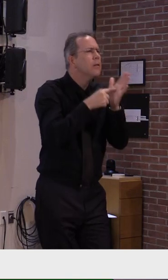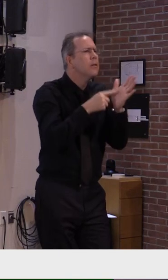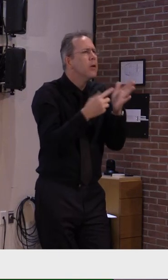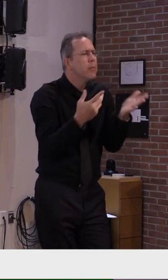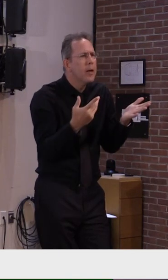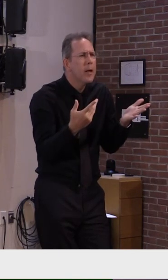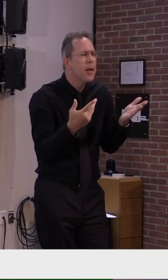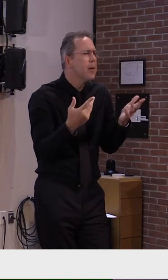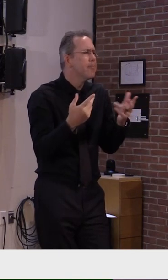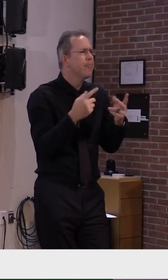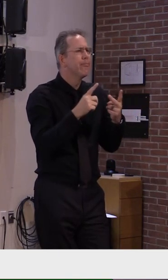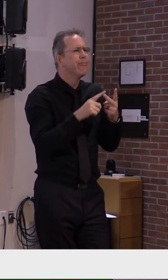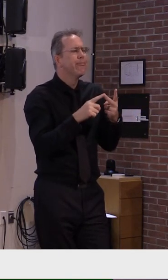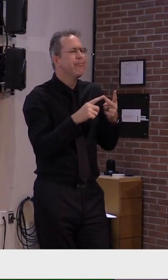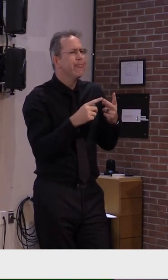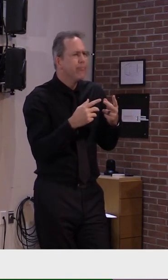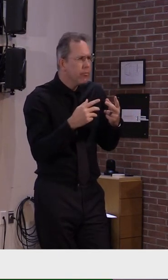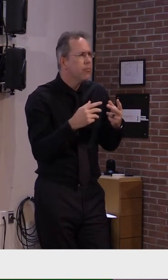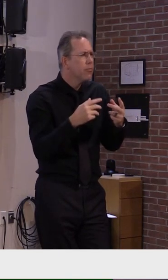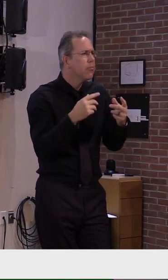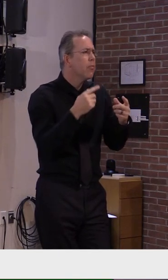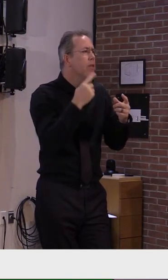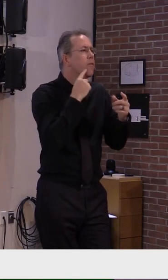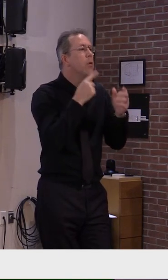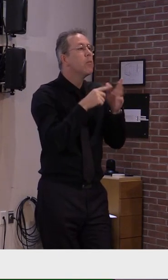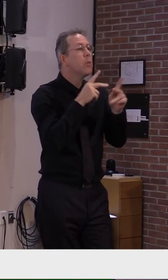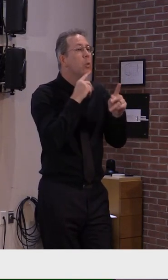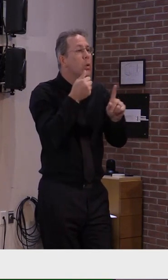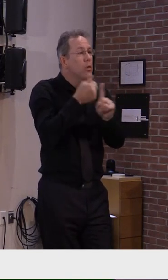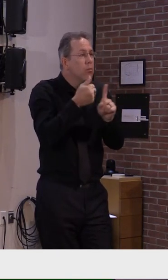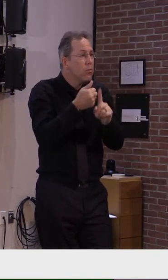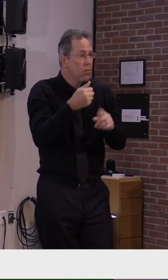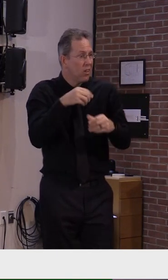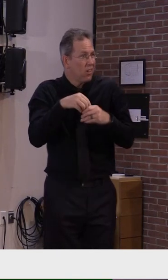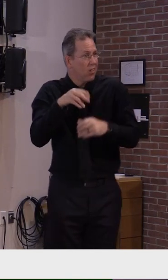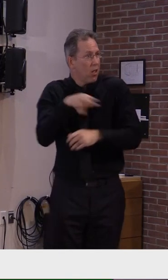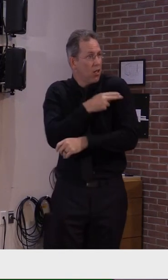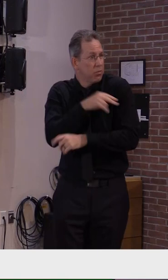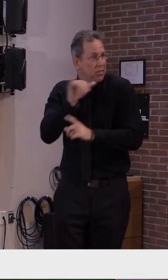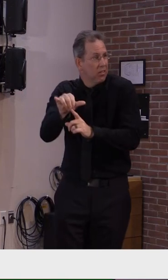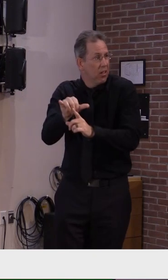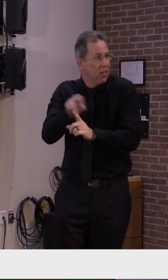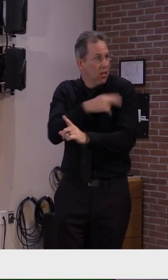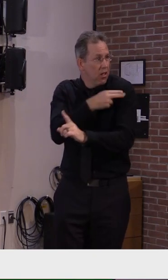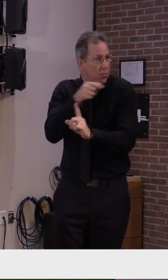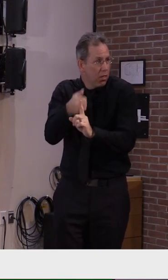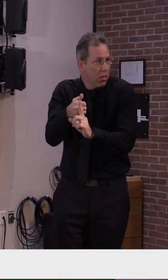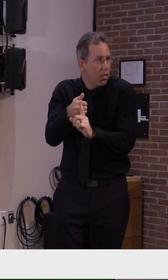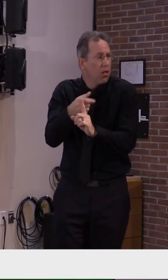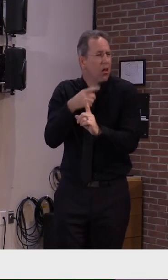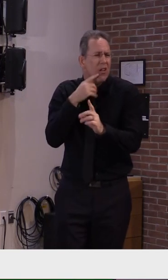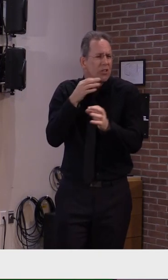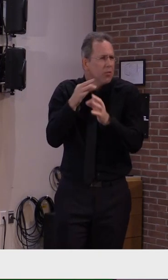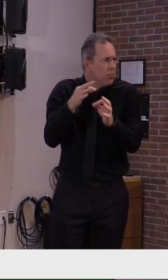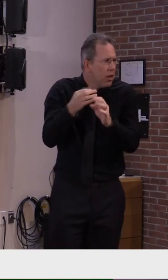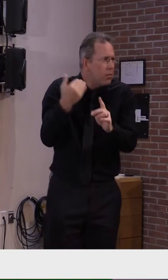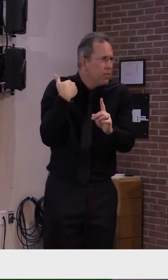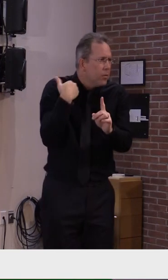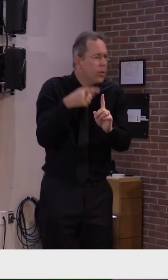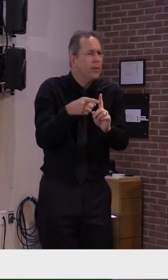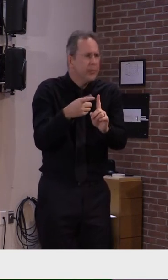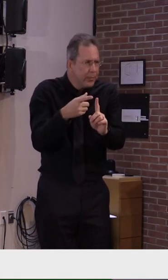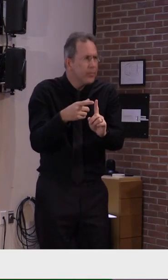and these are in inpatient and acute care. And I'll go through several iterations here of what I'm talking about. But in